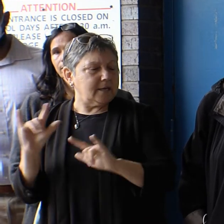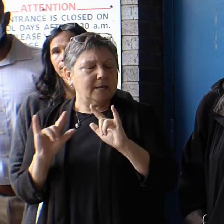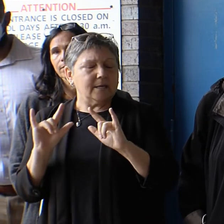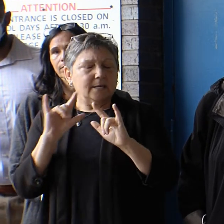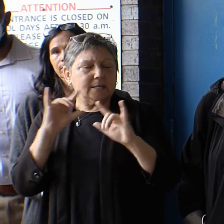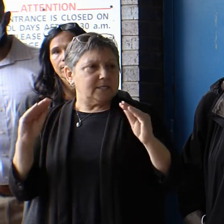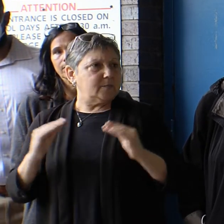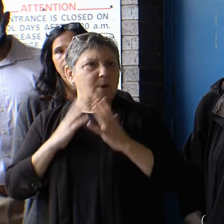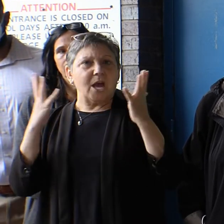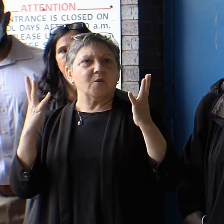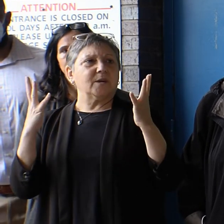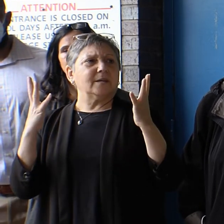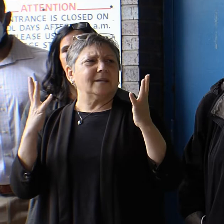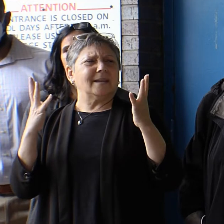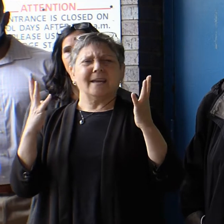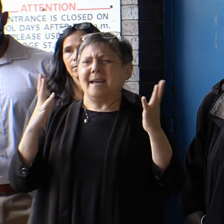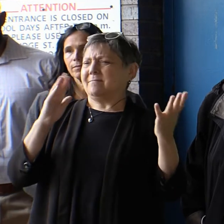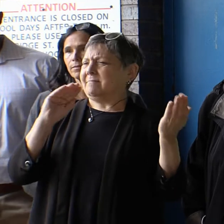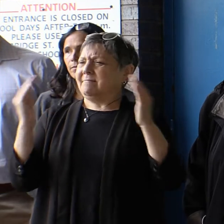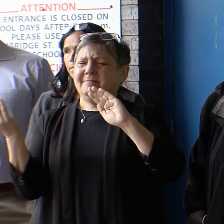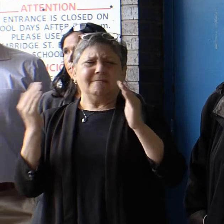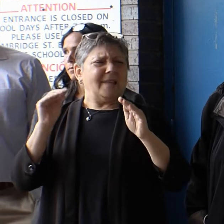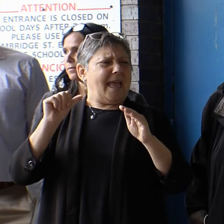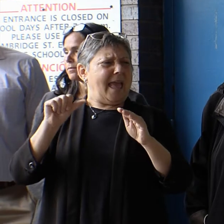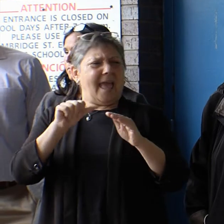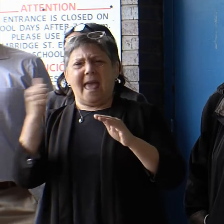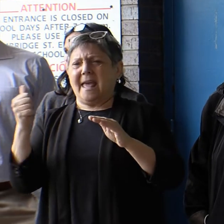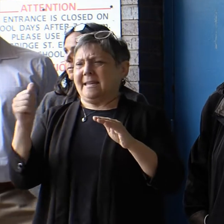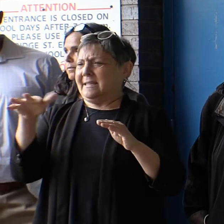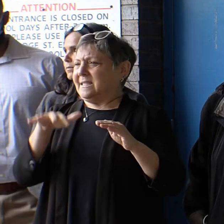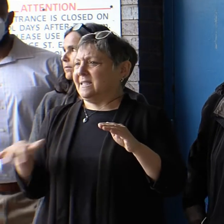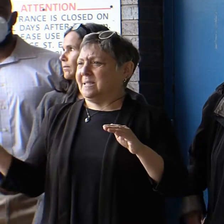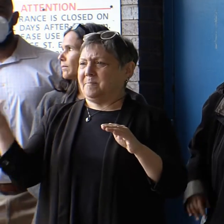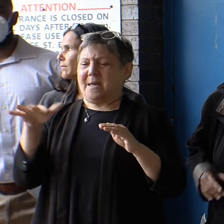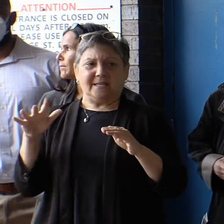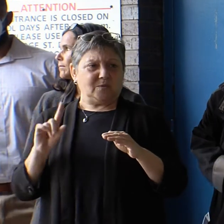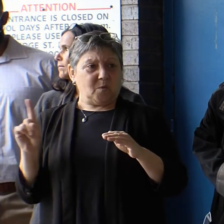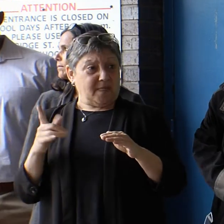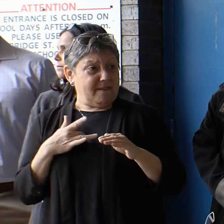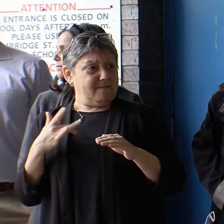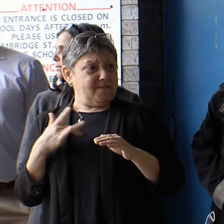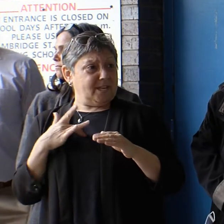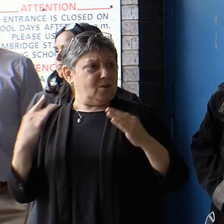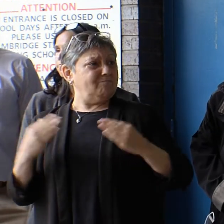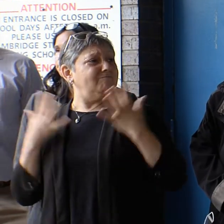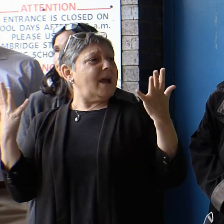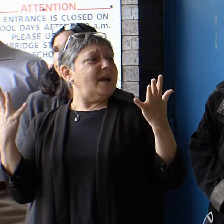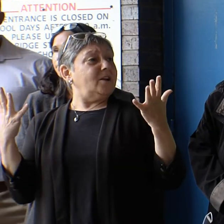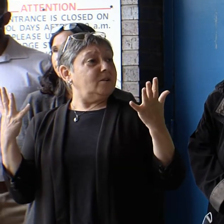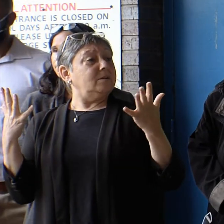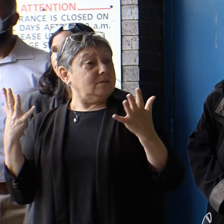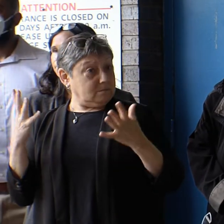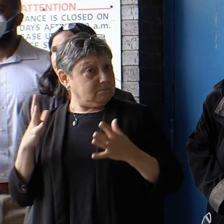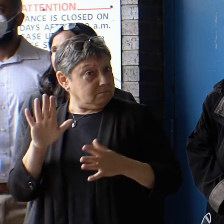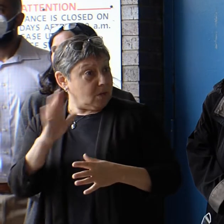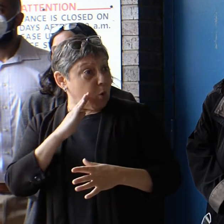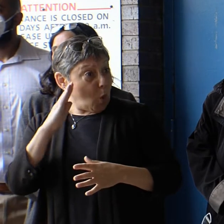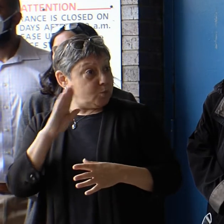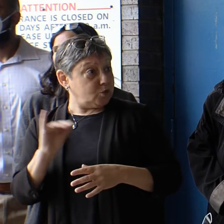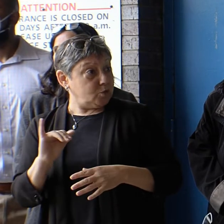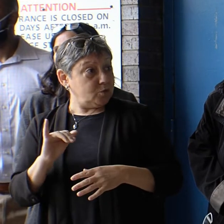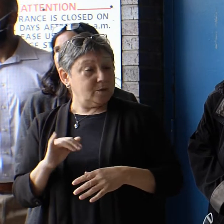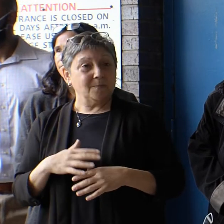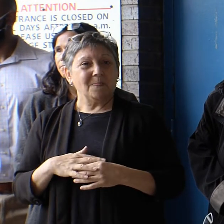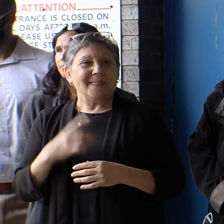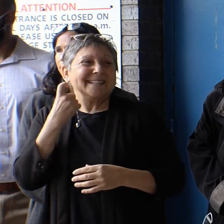as any space where they feel lifted up in this city, including their own homes. We got to spend some